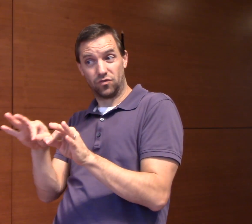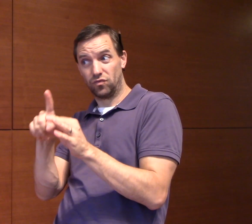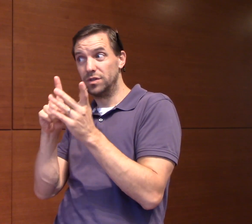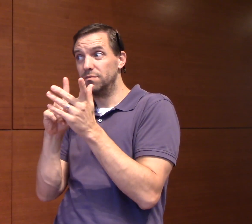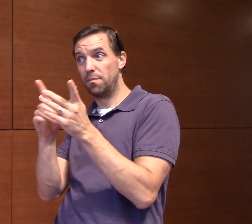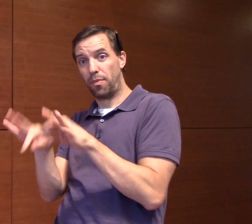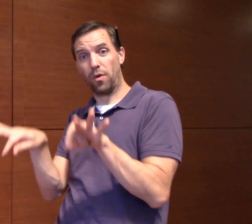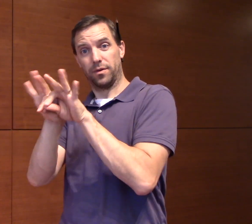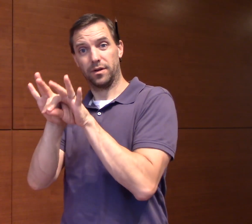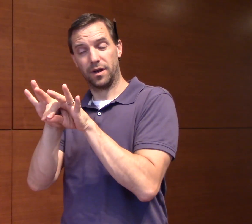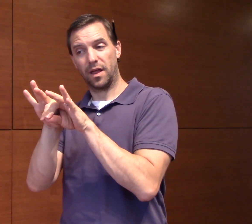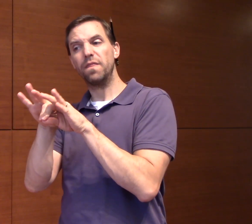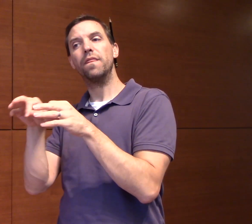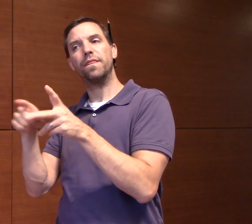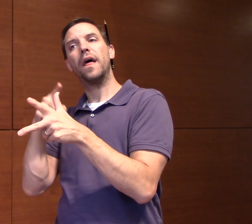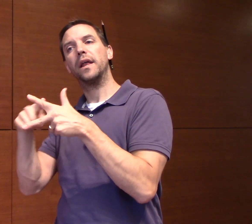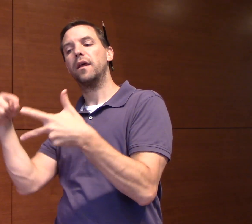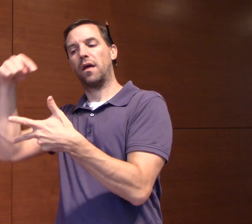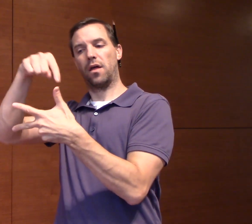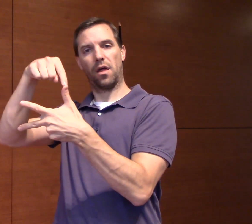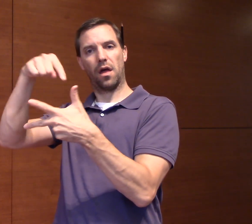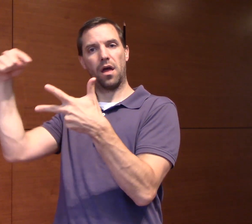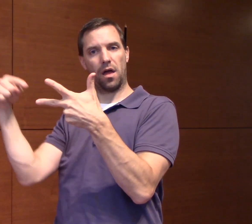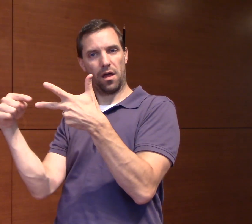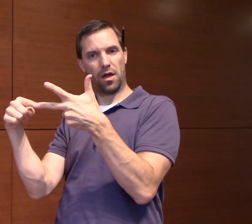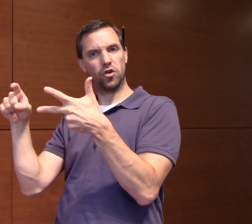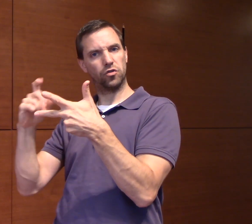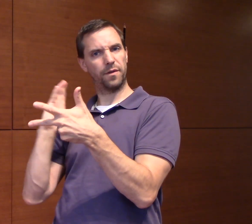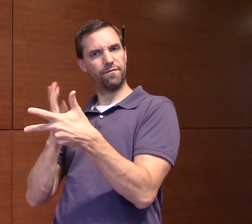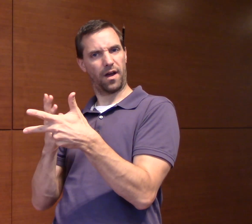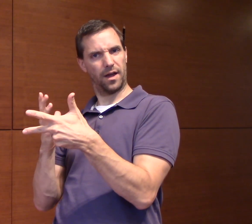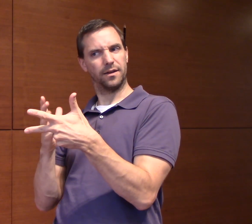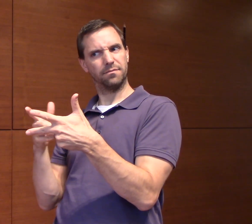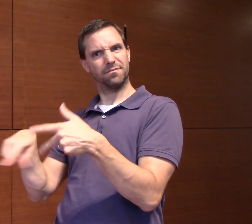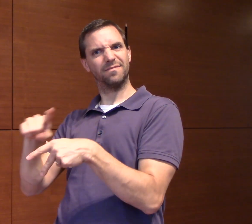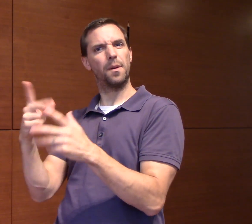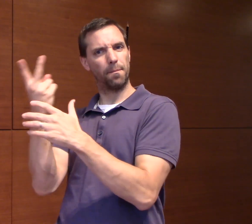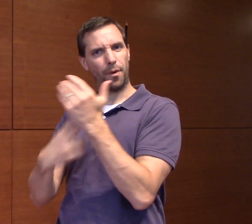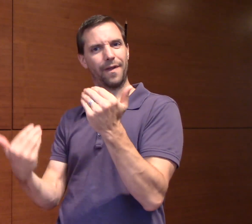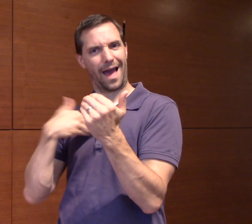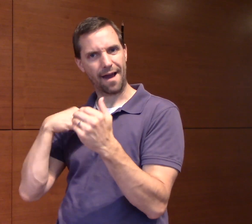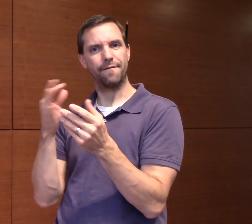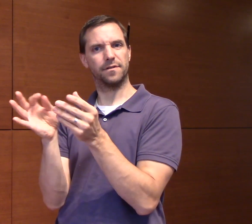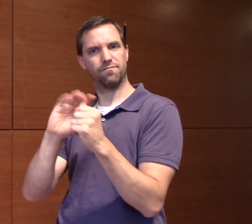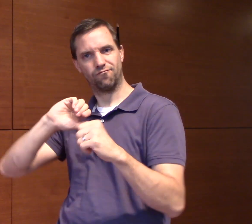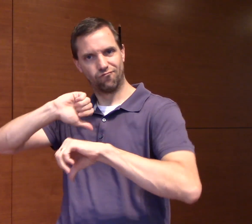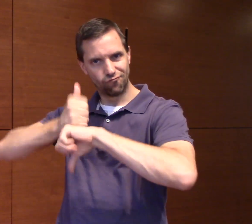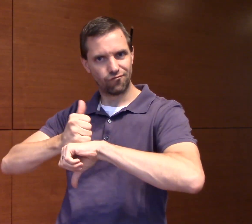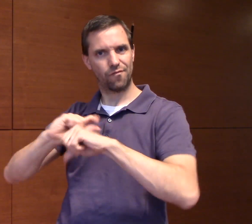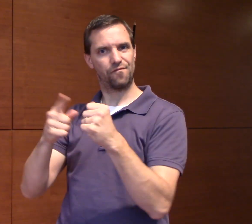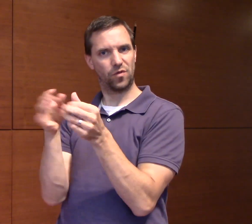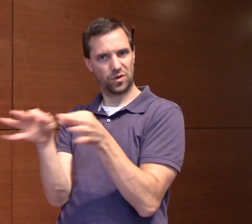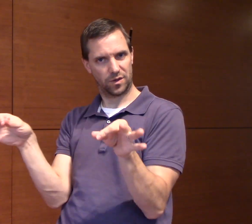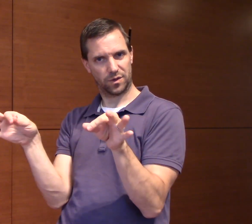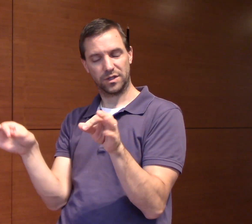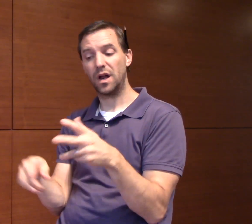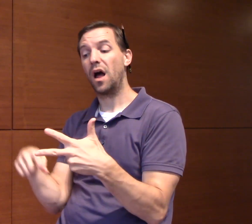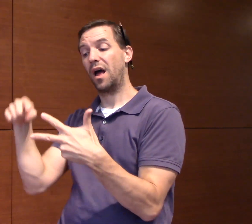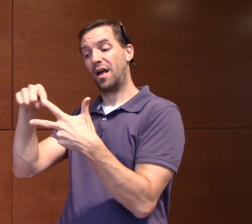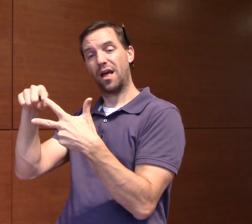very little auditory access and not use hearing technology. Now, if the language hypothesis is right, then both the hearing children and the